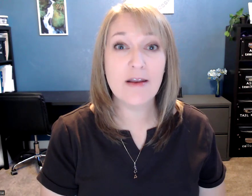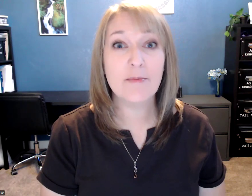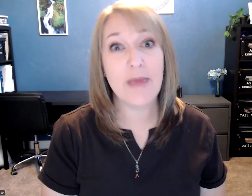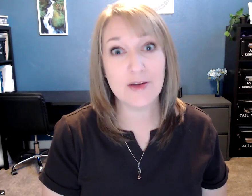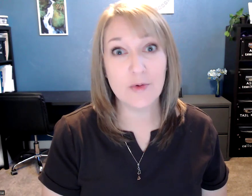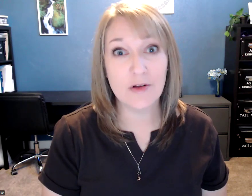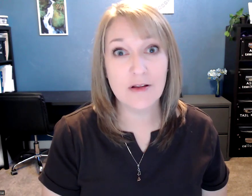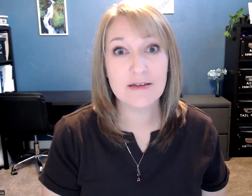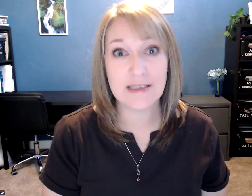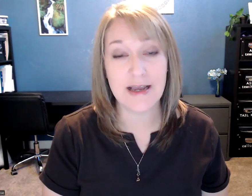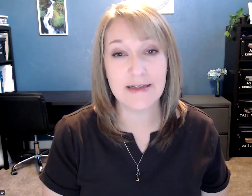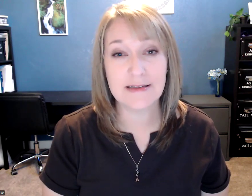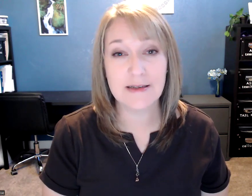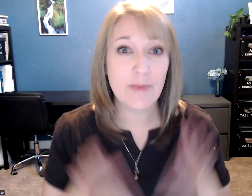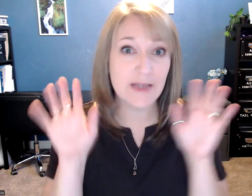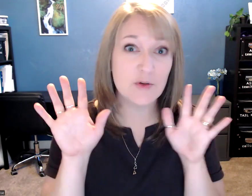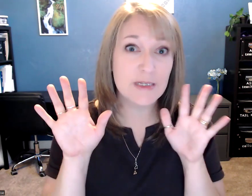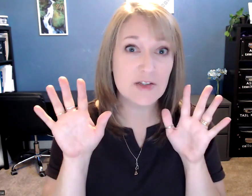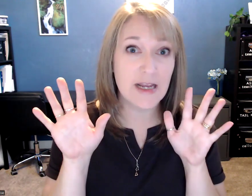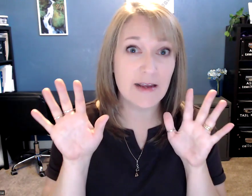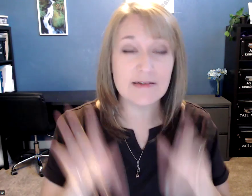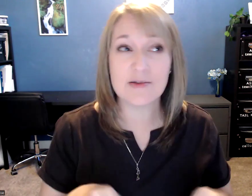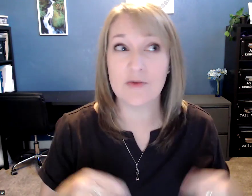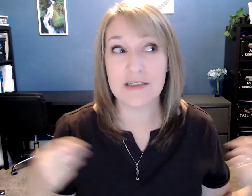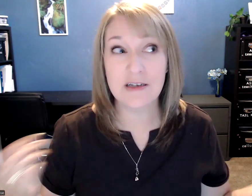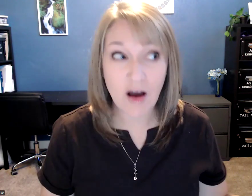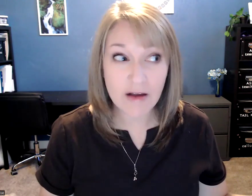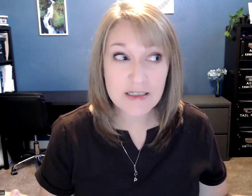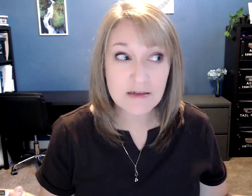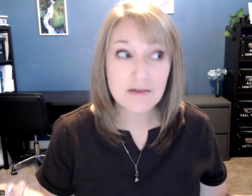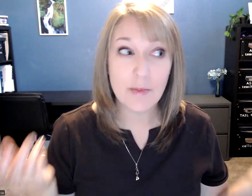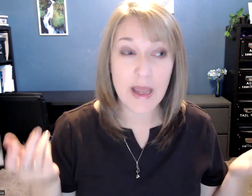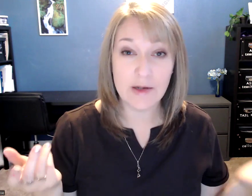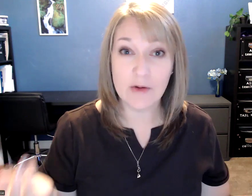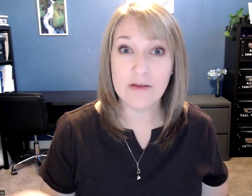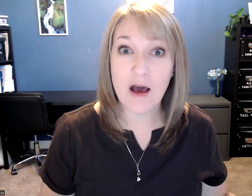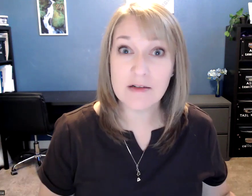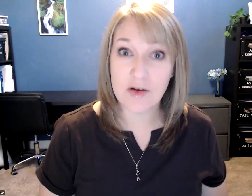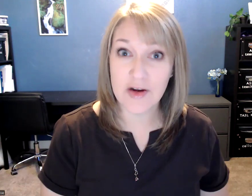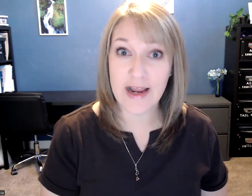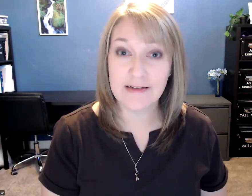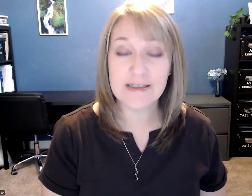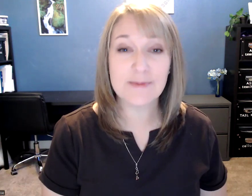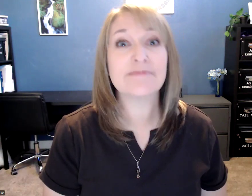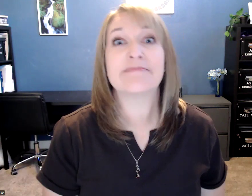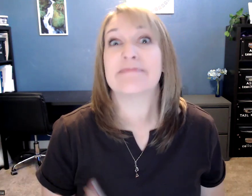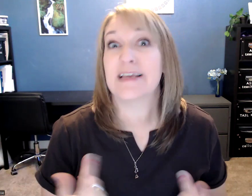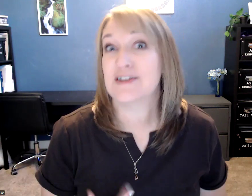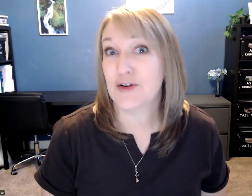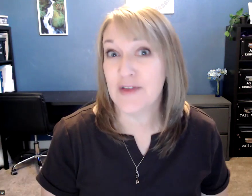-manual signs. Manual means your hands. So if it's not manual, not on your hands, it's on your